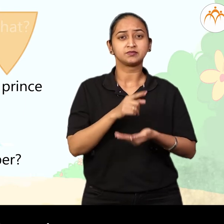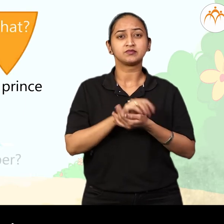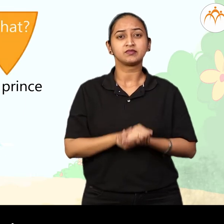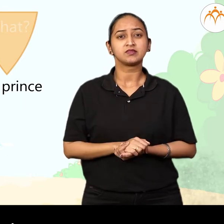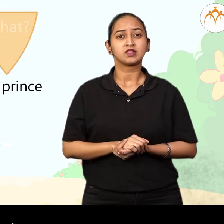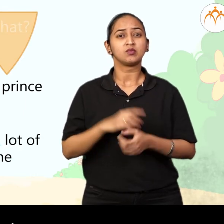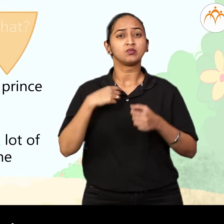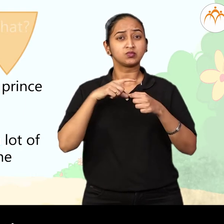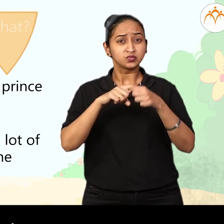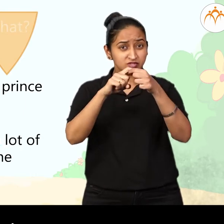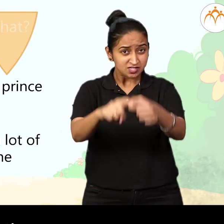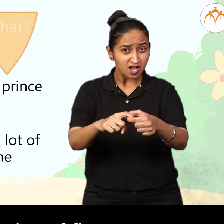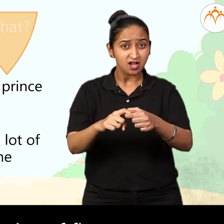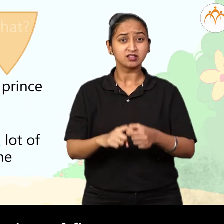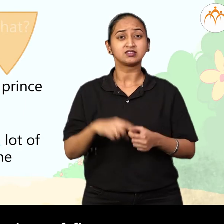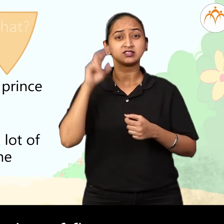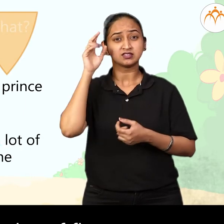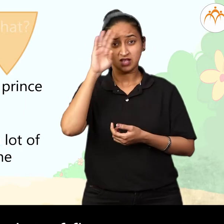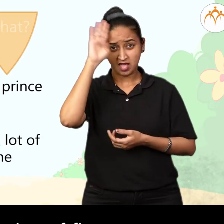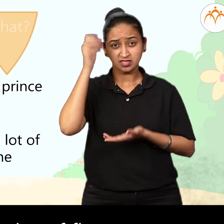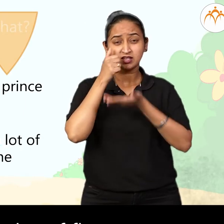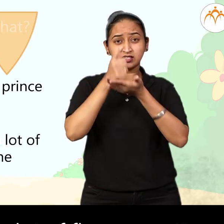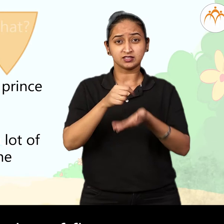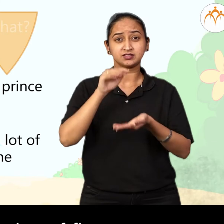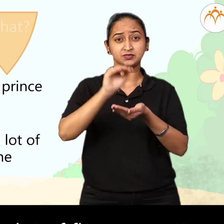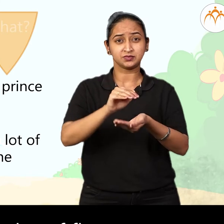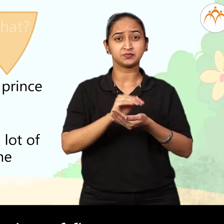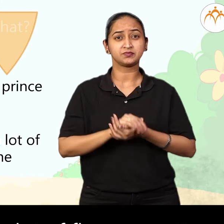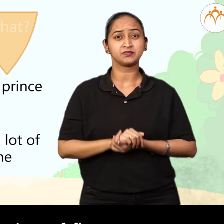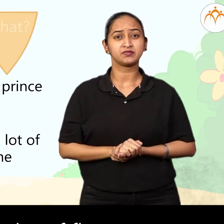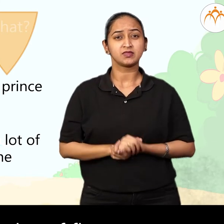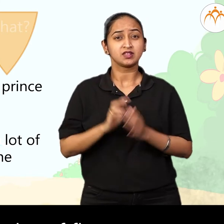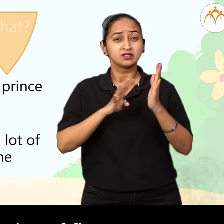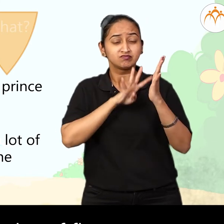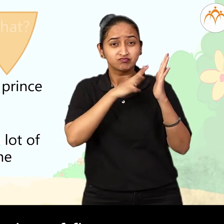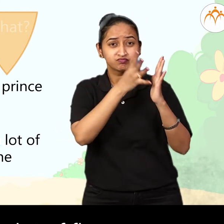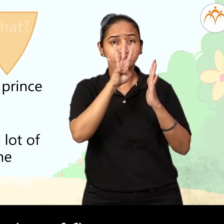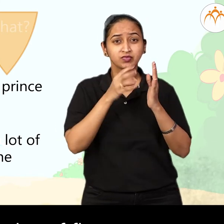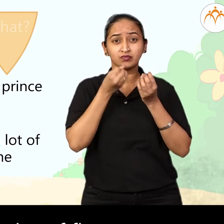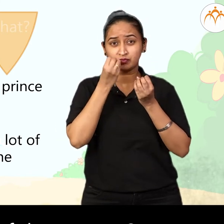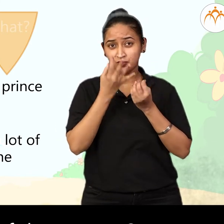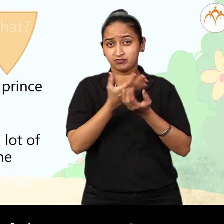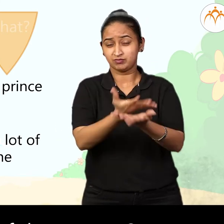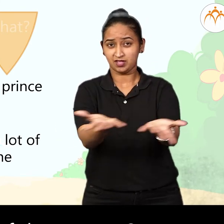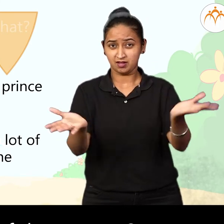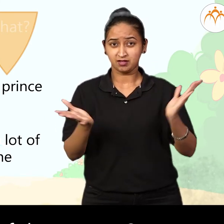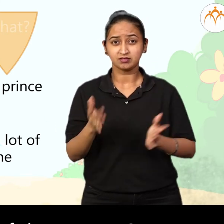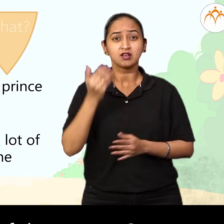Question When did the prince see a lot of flowers scattered at the bottom of the creeper?